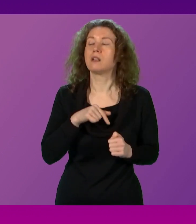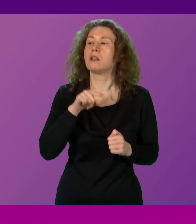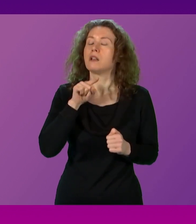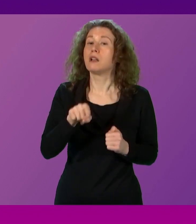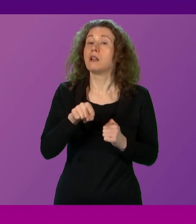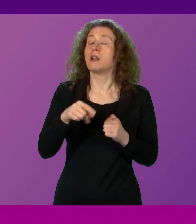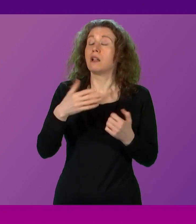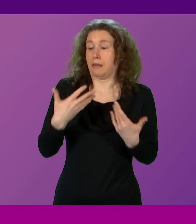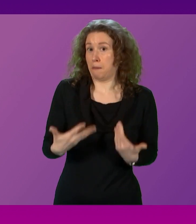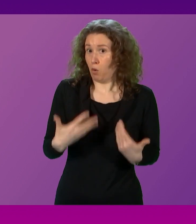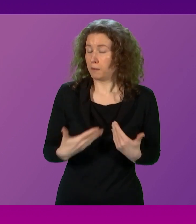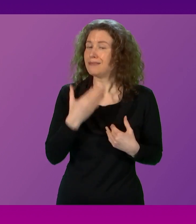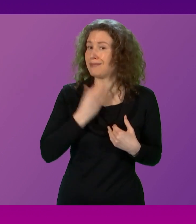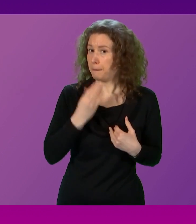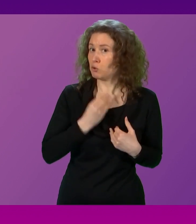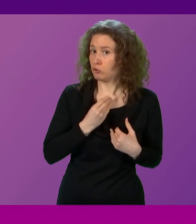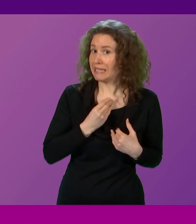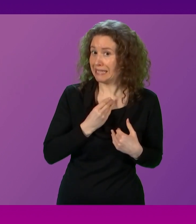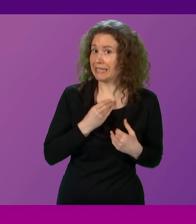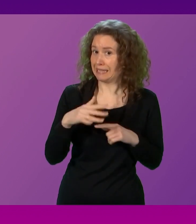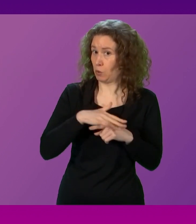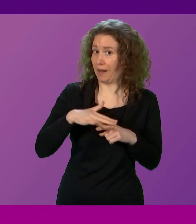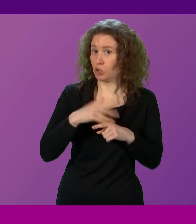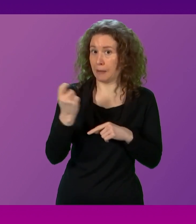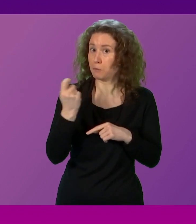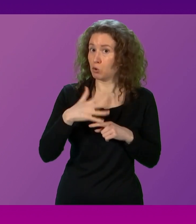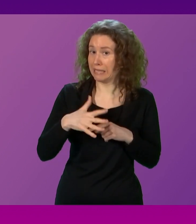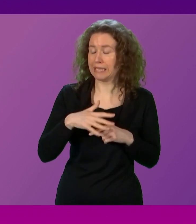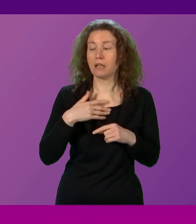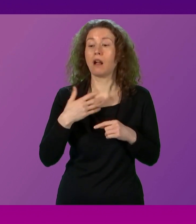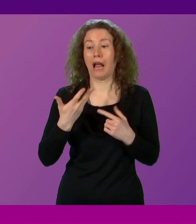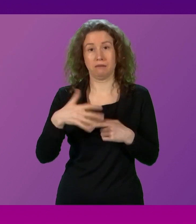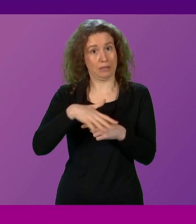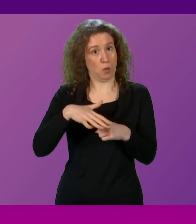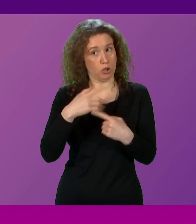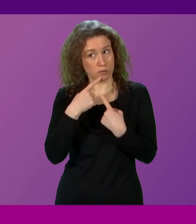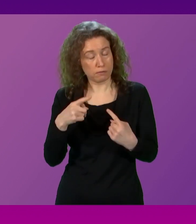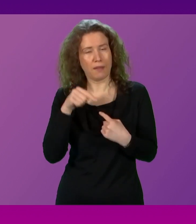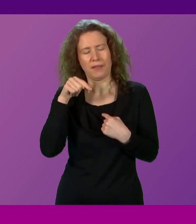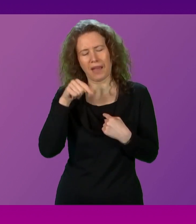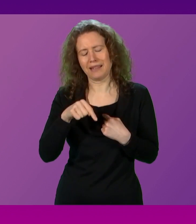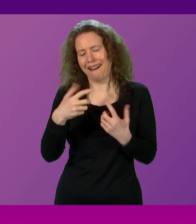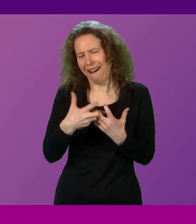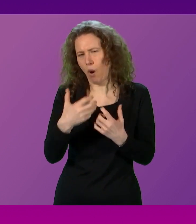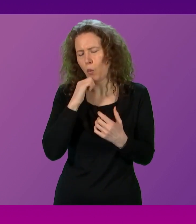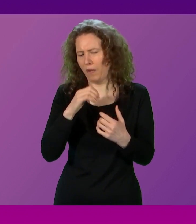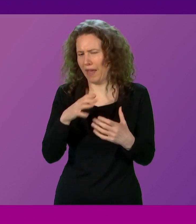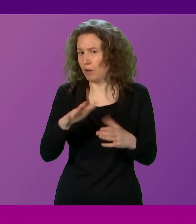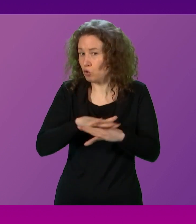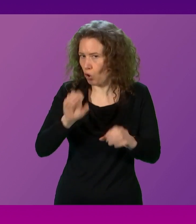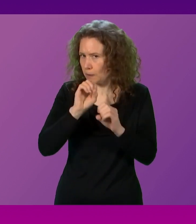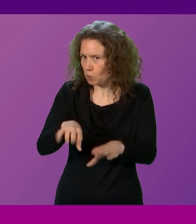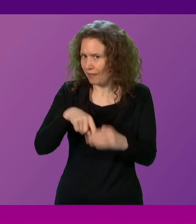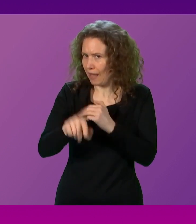the interim situation and how the situation that I've said there is going to be achieved, I've got to be mindful